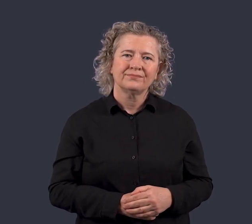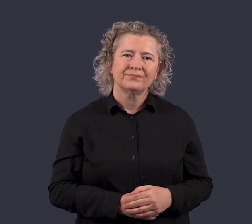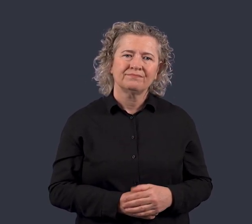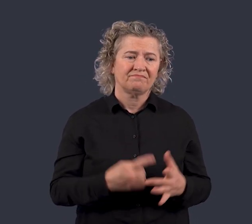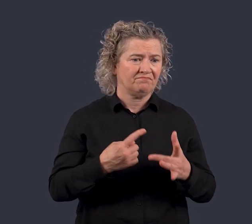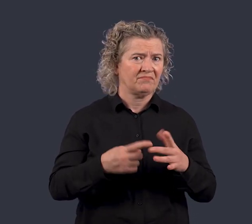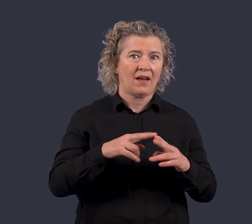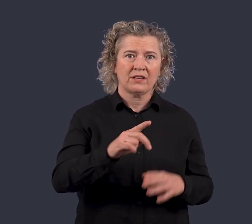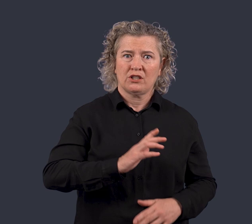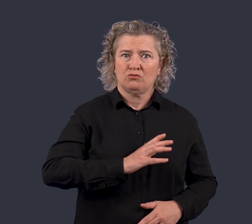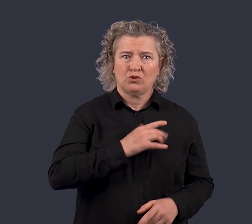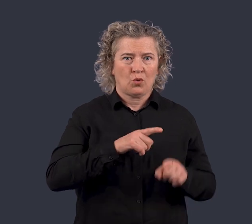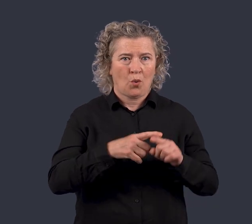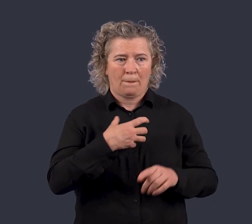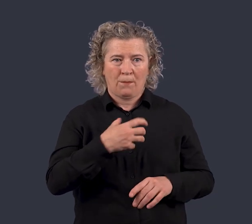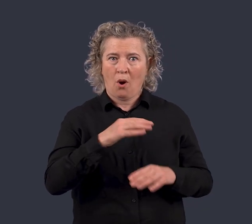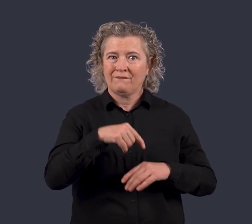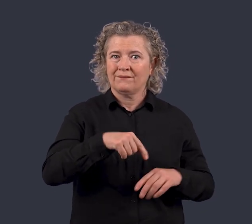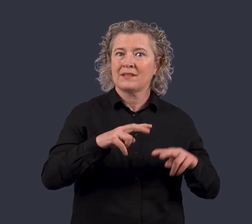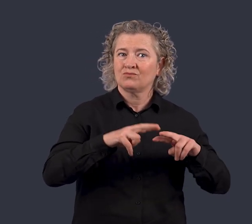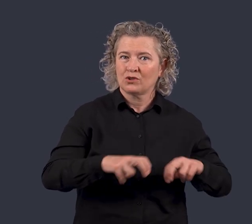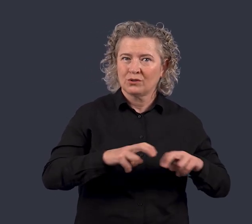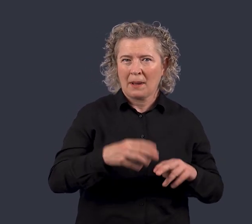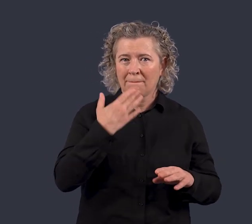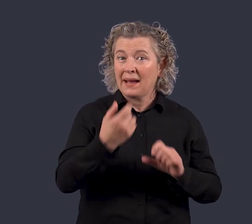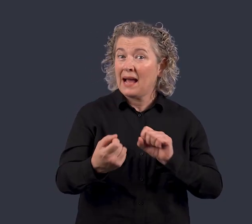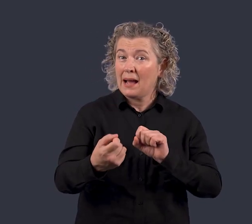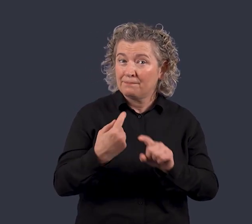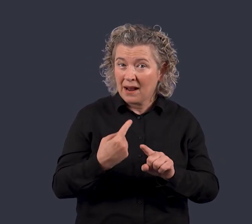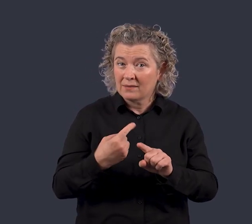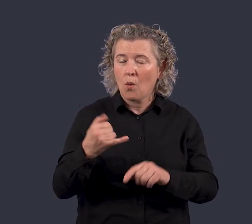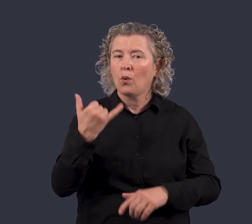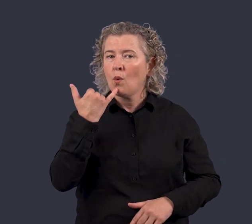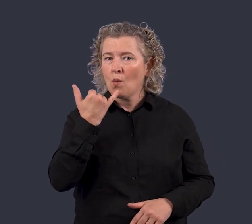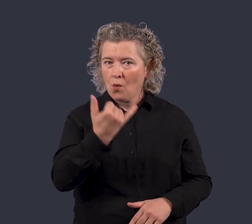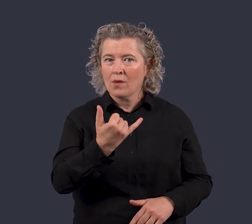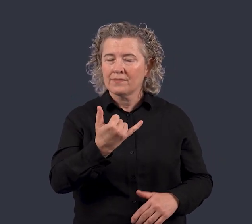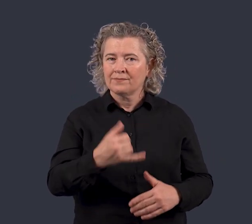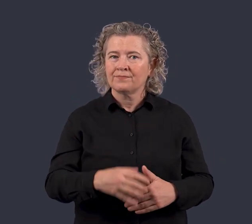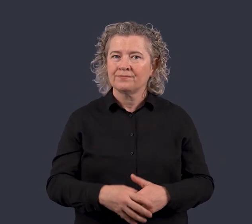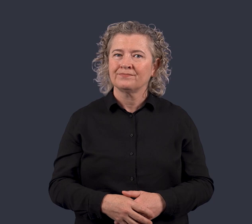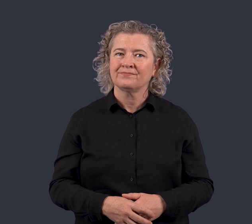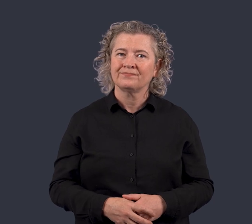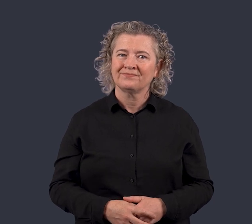If you are interested in learning more about our research, please email or call us. There is a